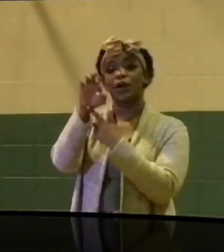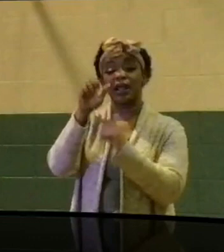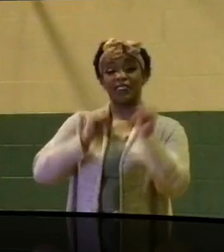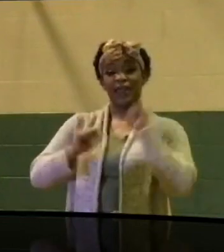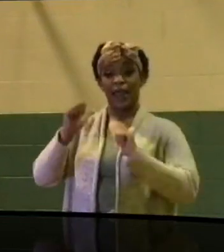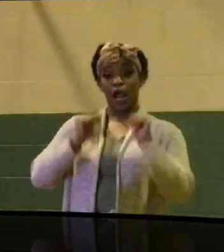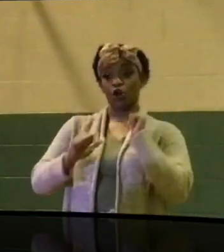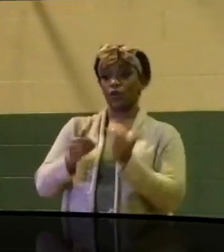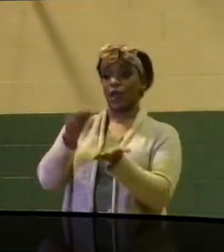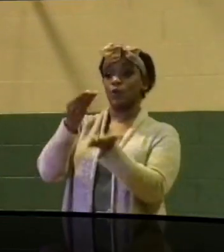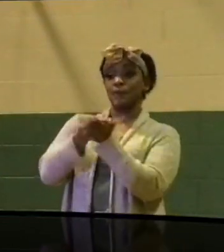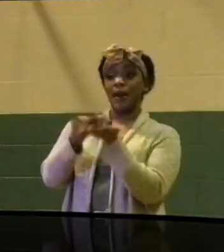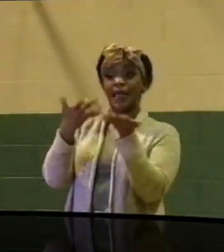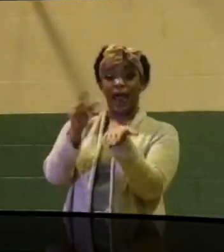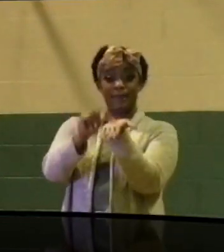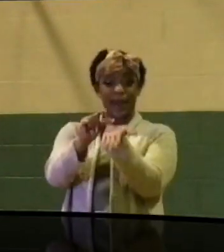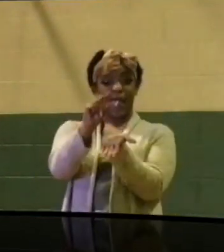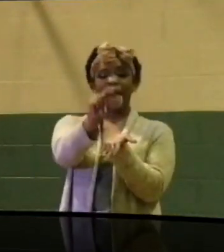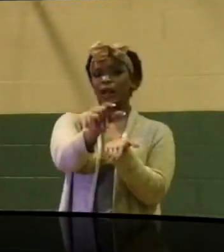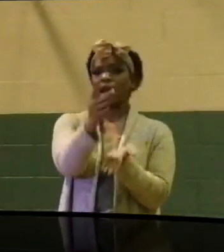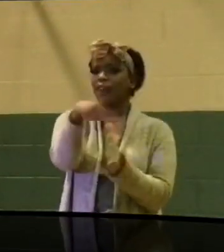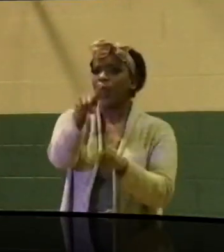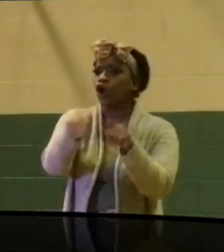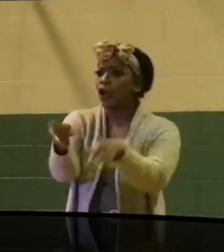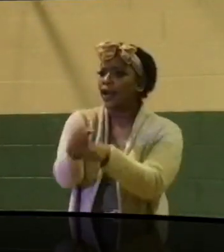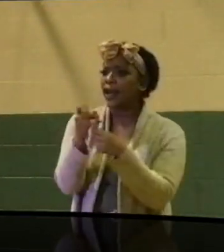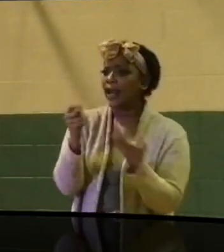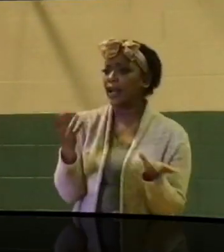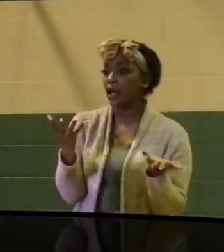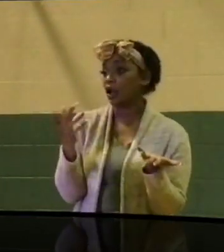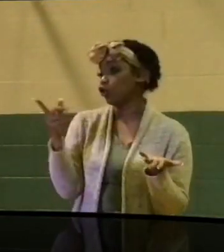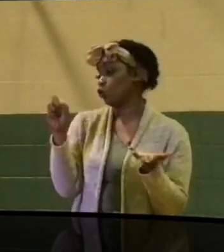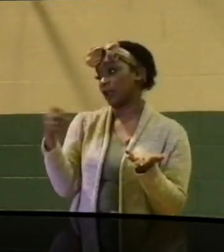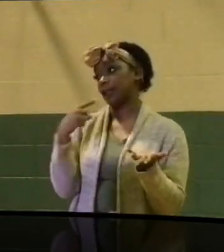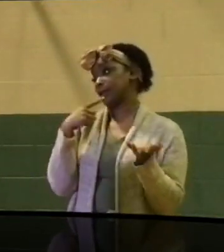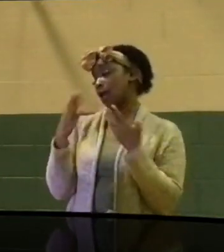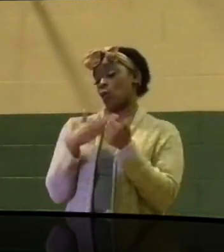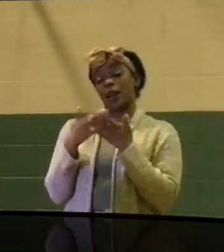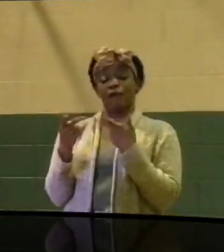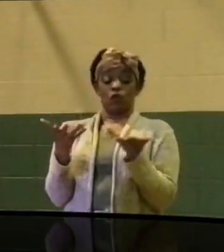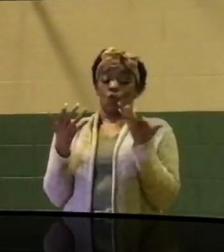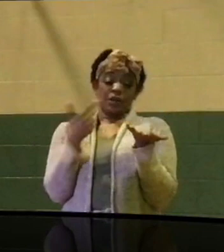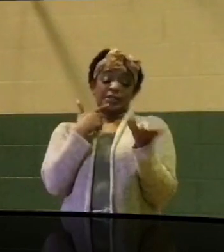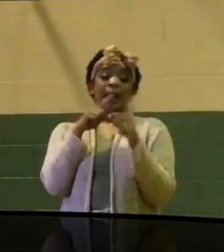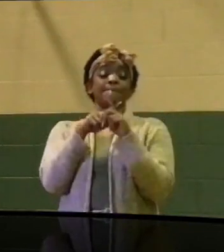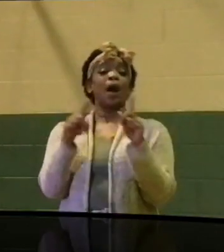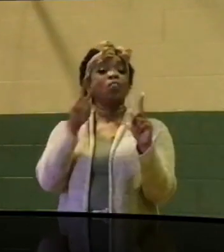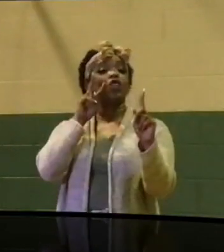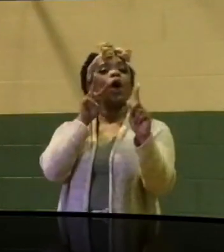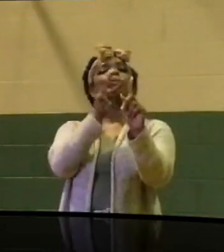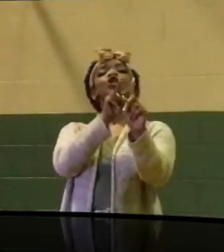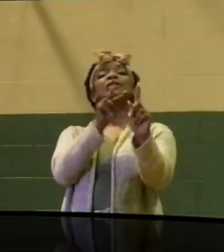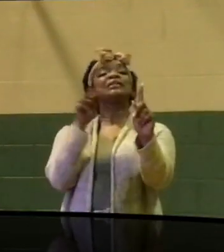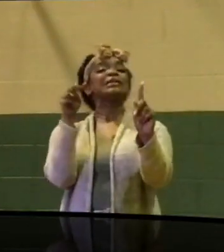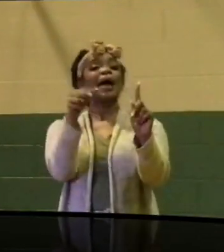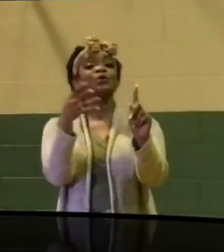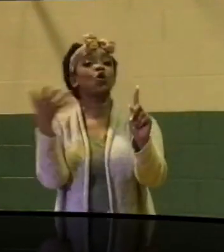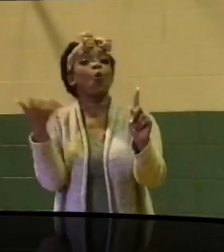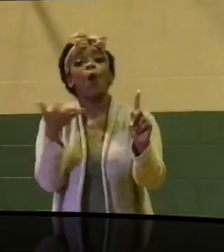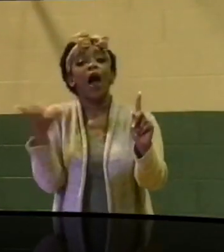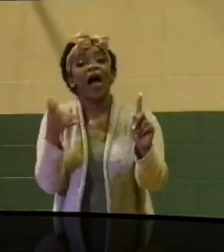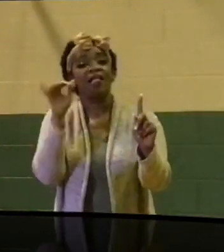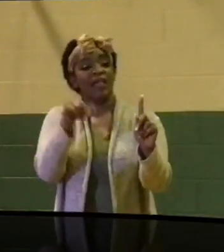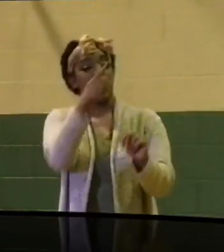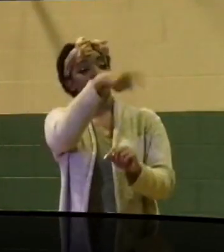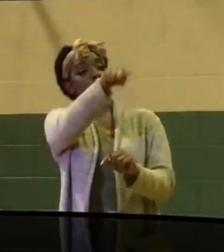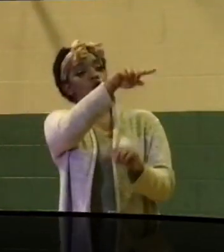was money that had been allocated, and they couldn't get it. And you can say whatever you want to say, but the perception was those organizations